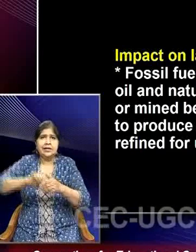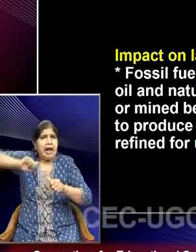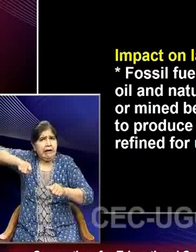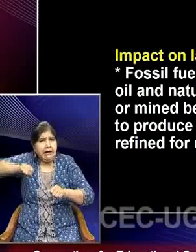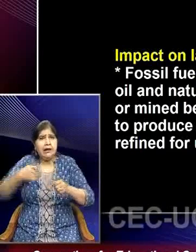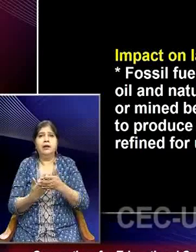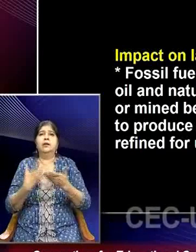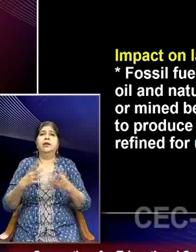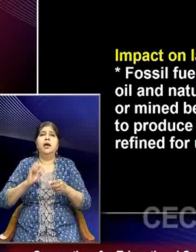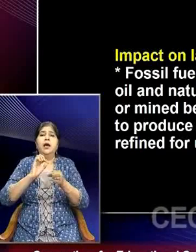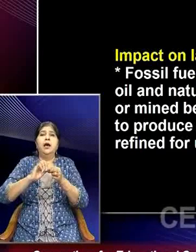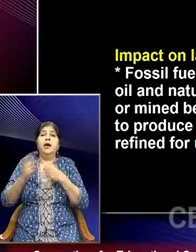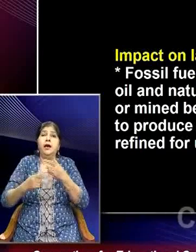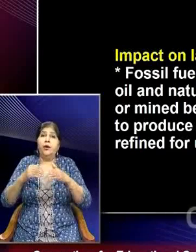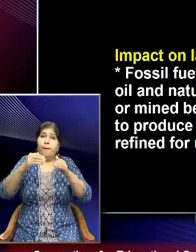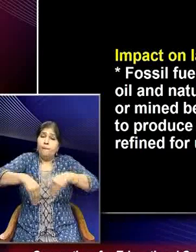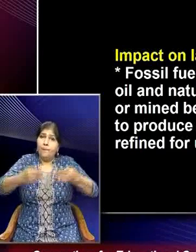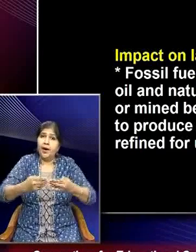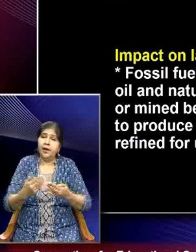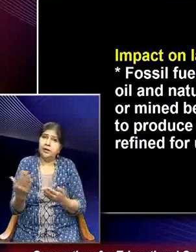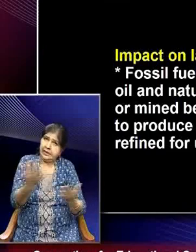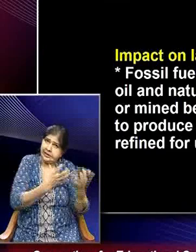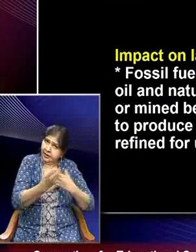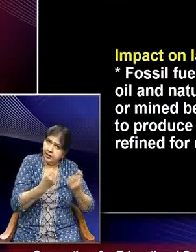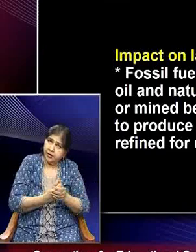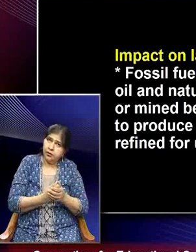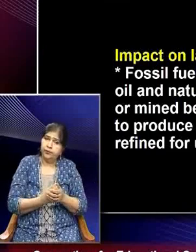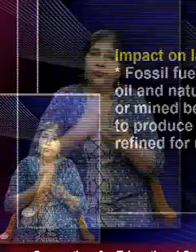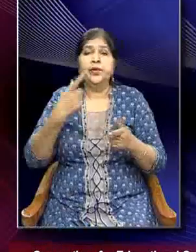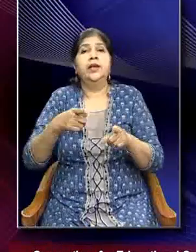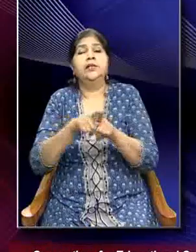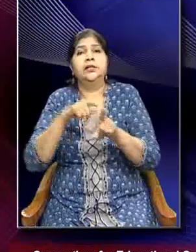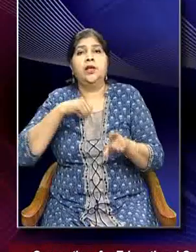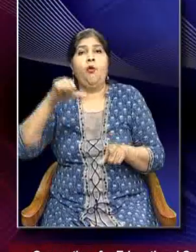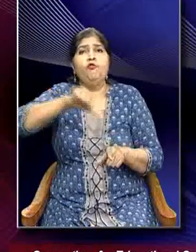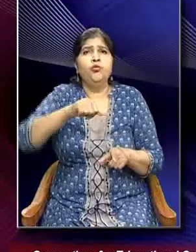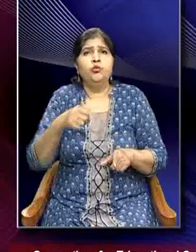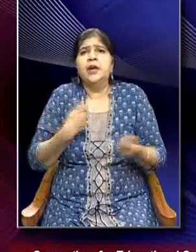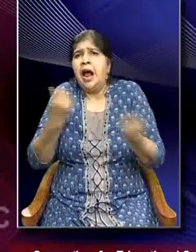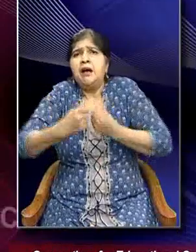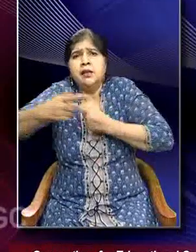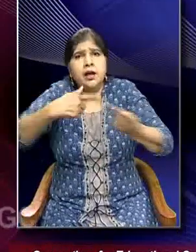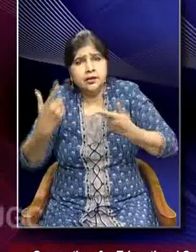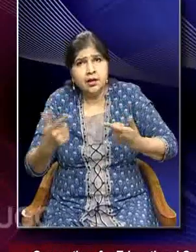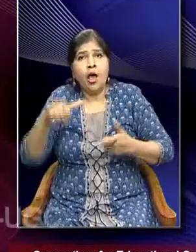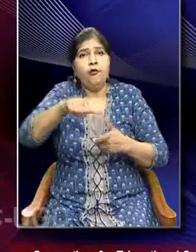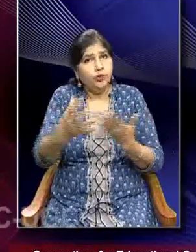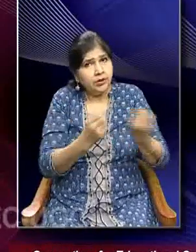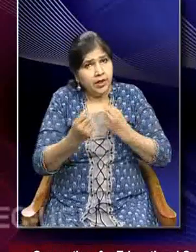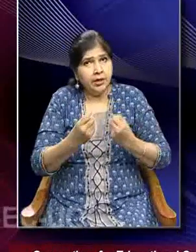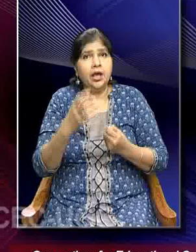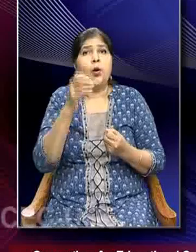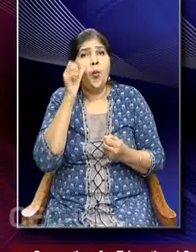before being burned to produce electricity or refined for use as fuel, all of it leads to global warming,